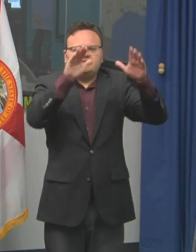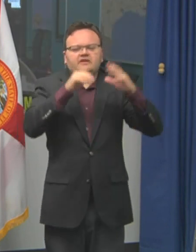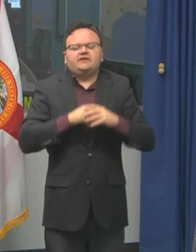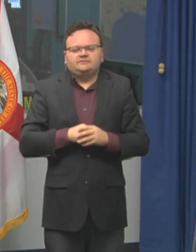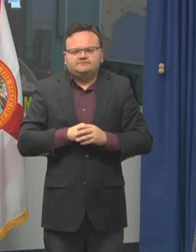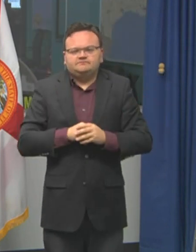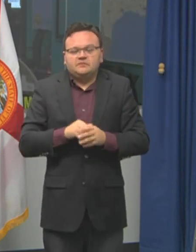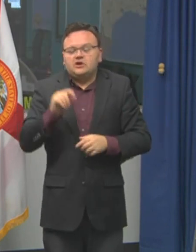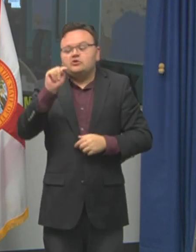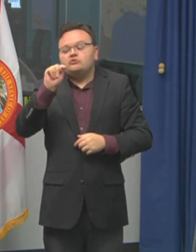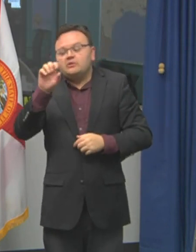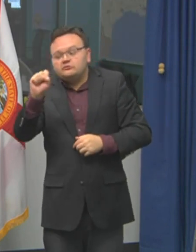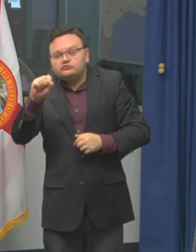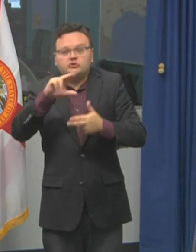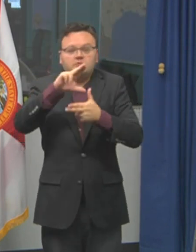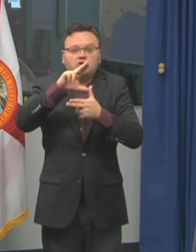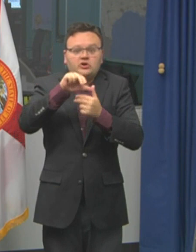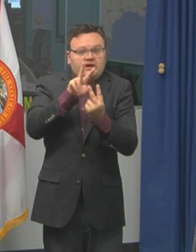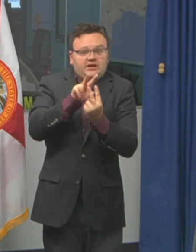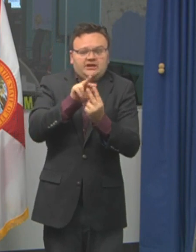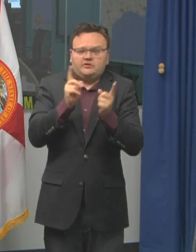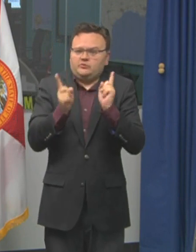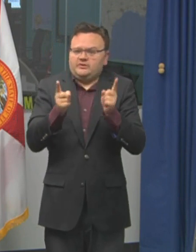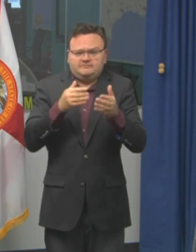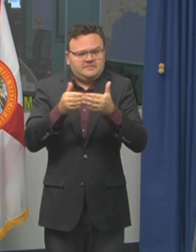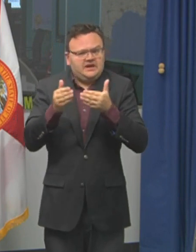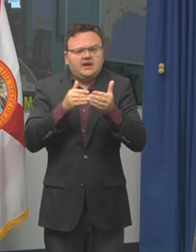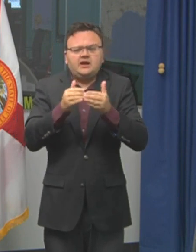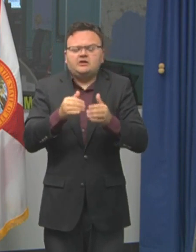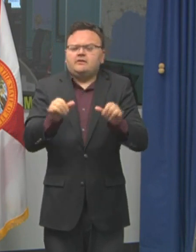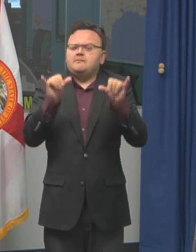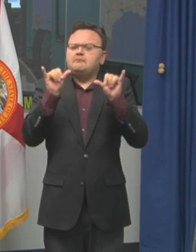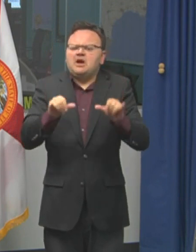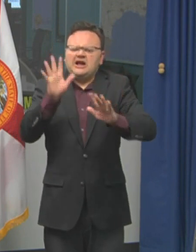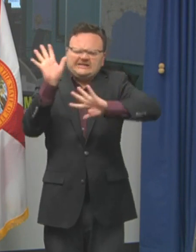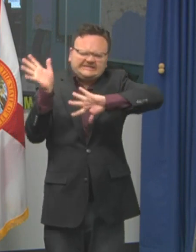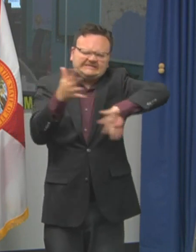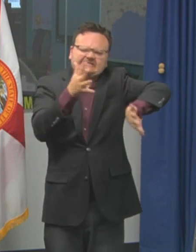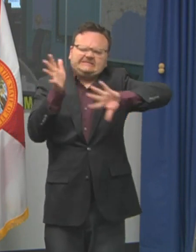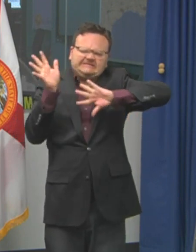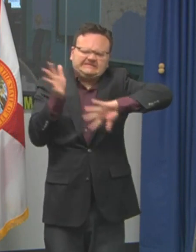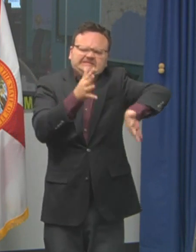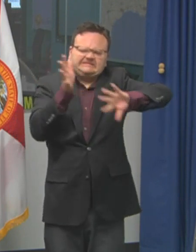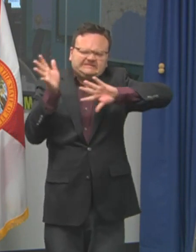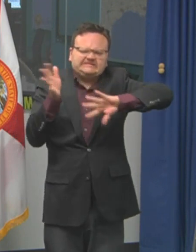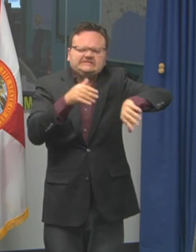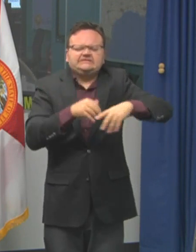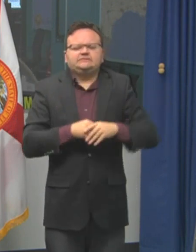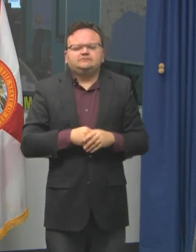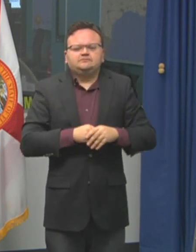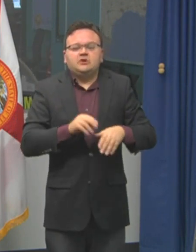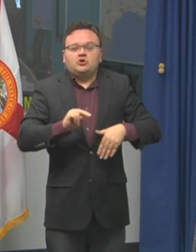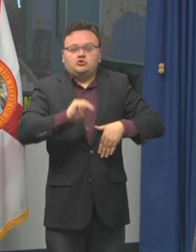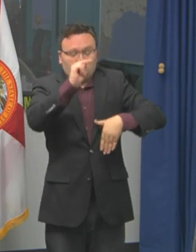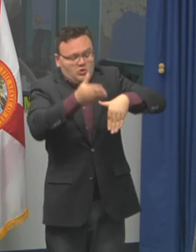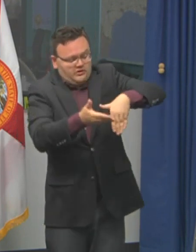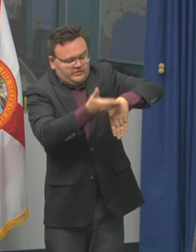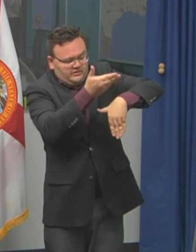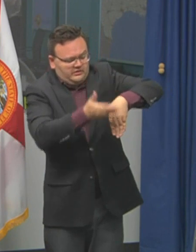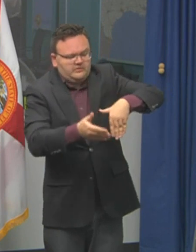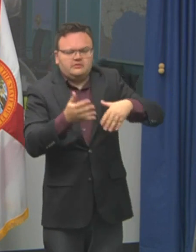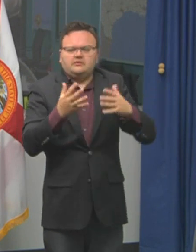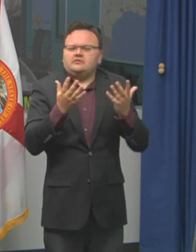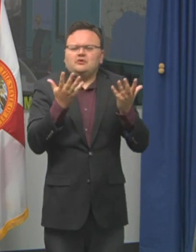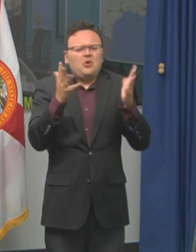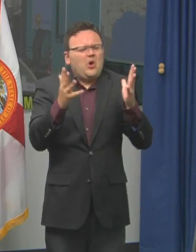are. They obviously have impact, but you're going to see a lot of rain dumped, particularly on the northern part of the state that is already saturated